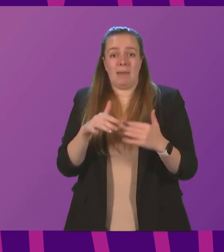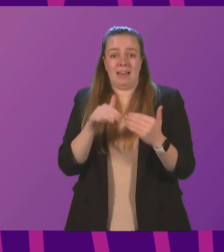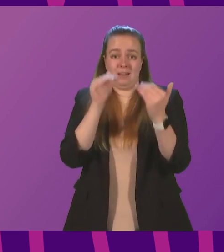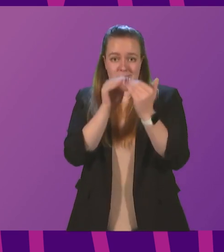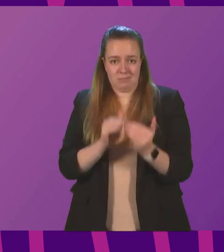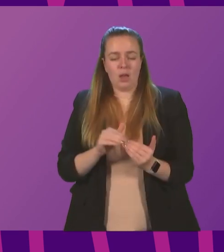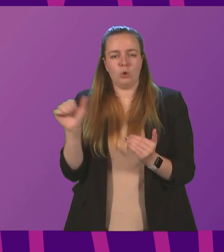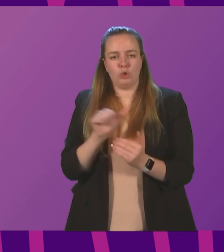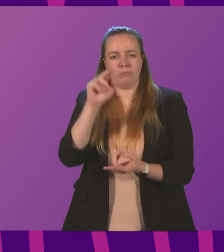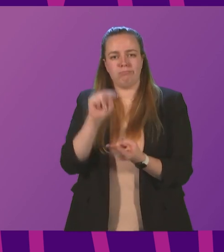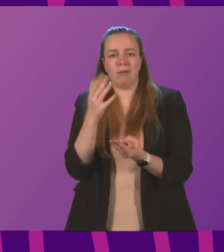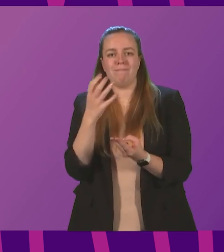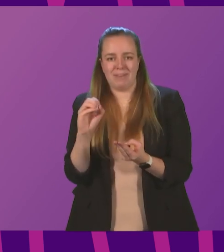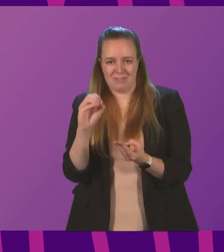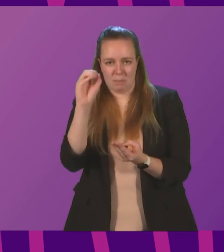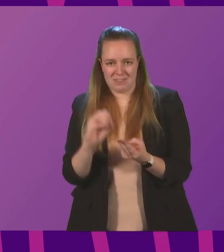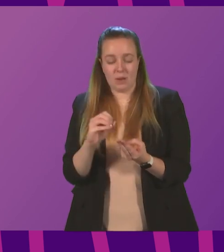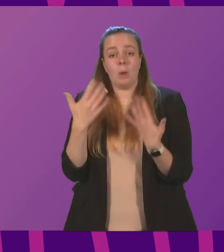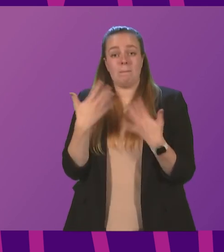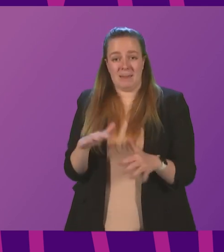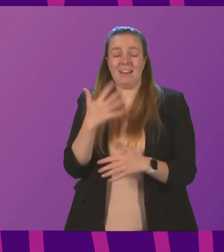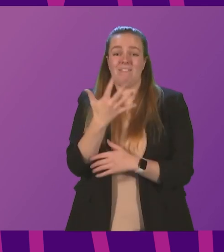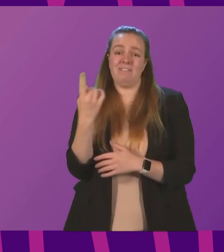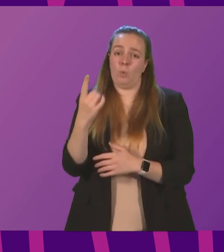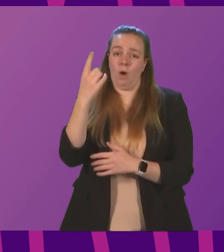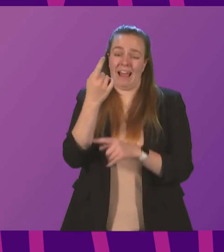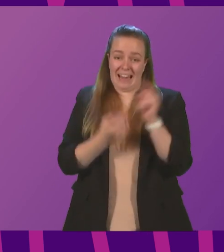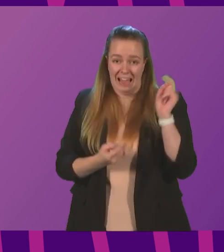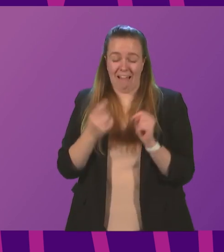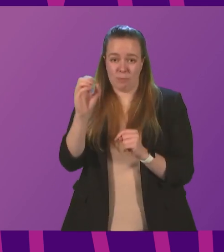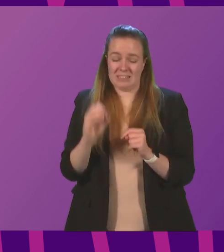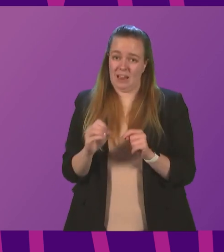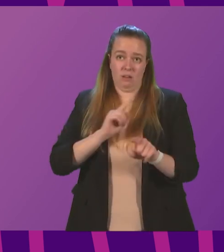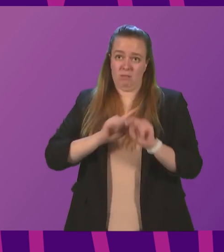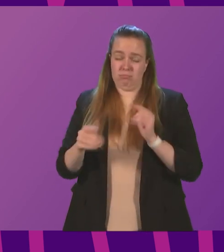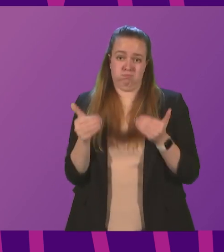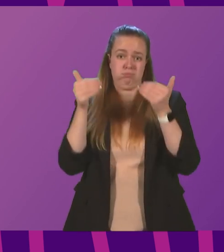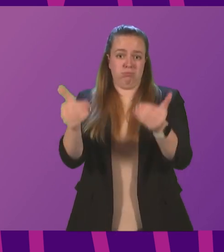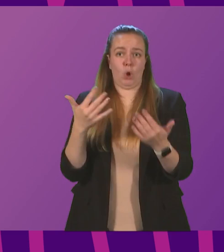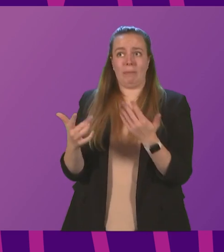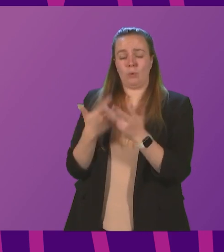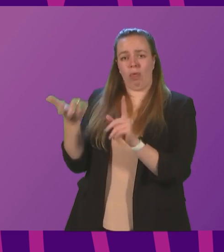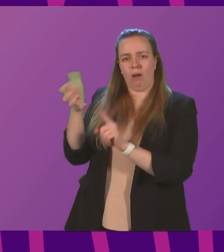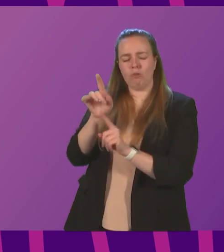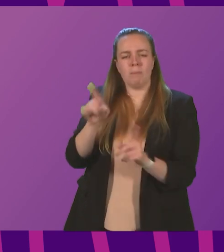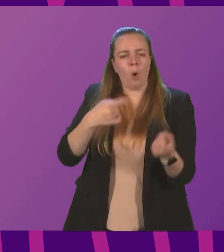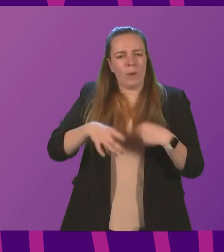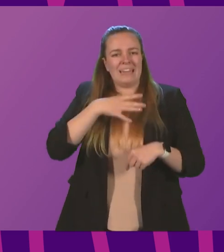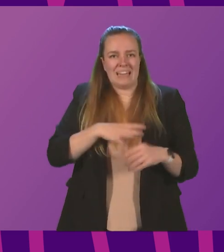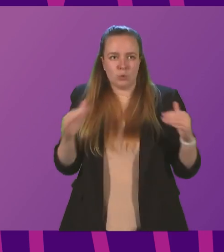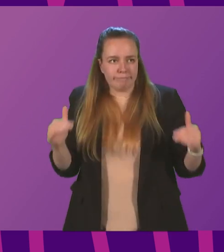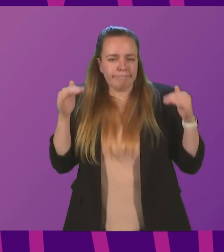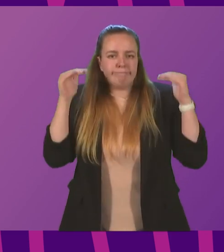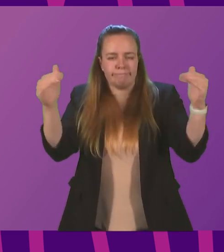55%. We've done it by 51.5%, way ahead of most other countries across the world. But we need to raise our